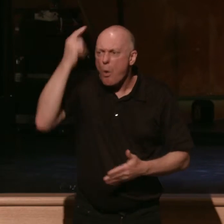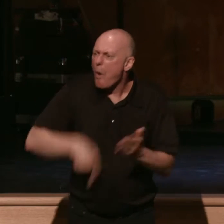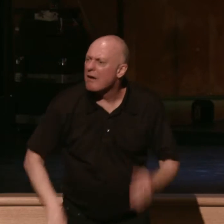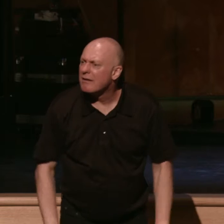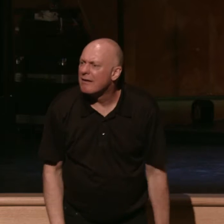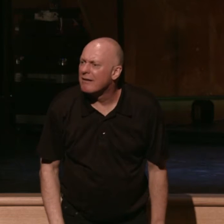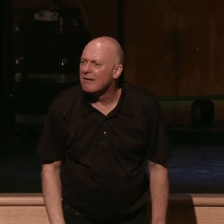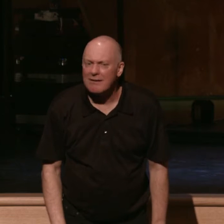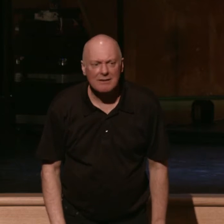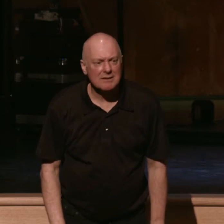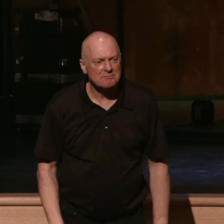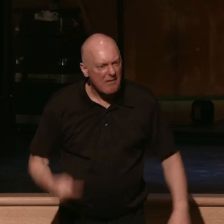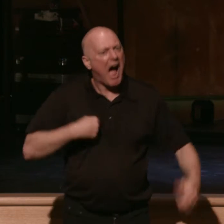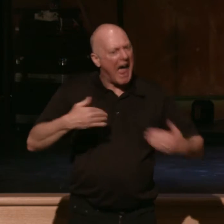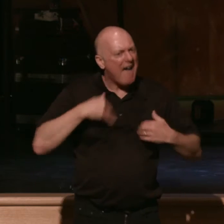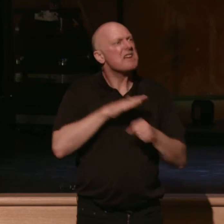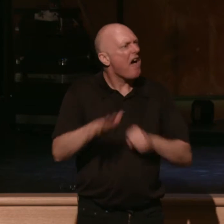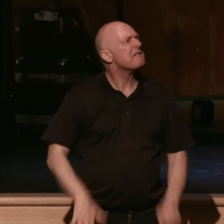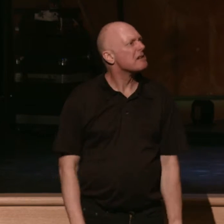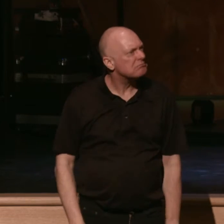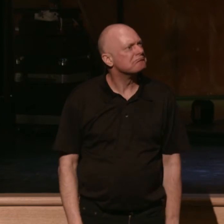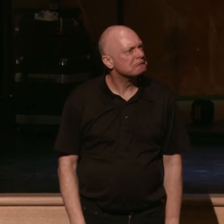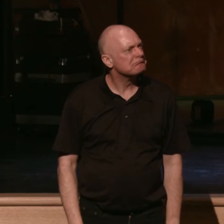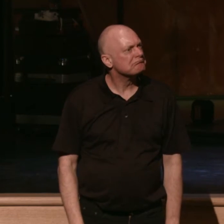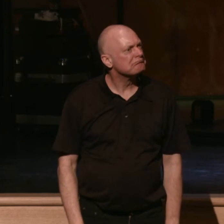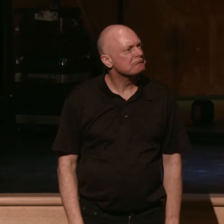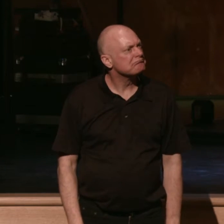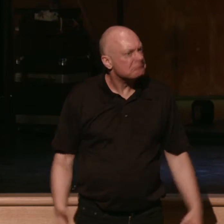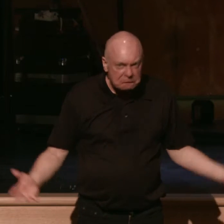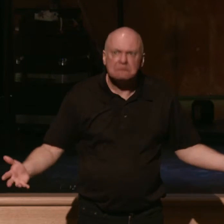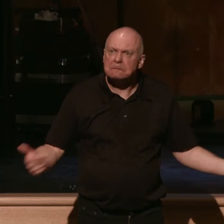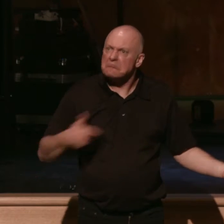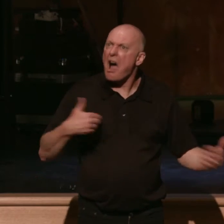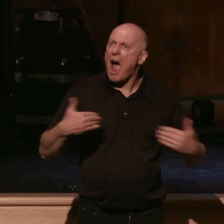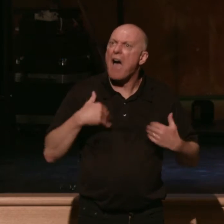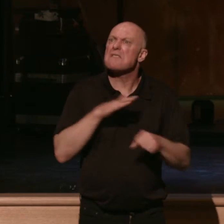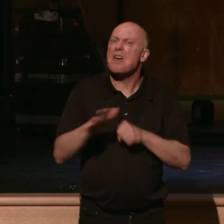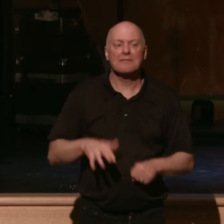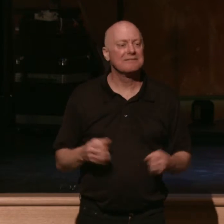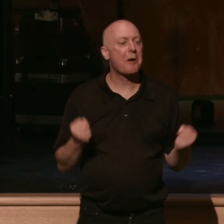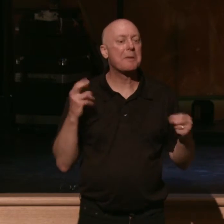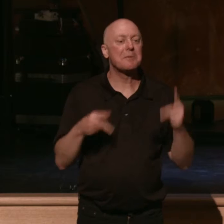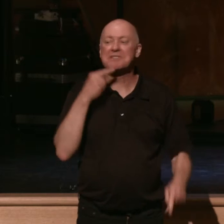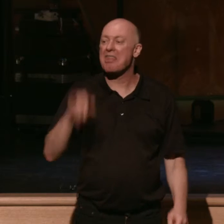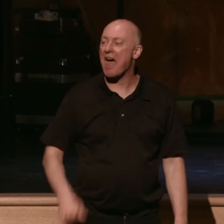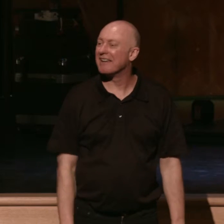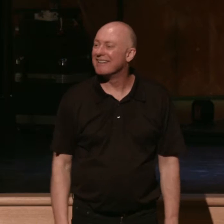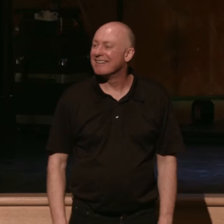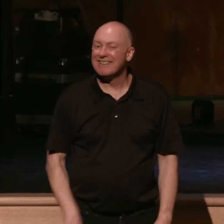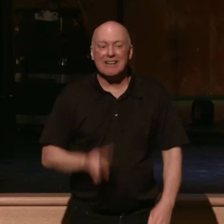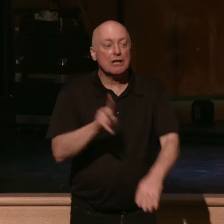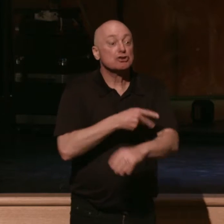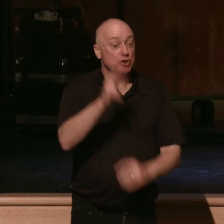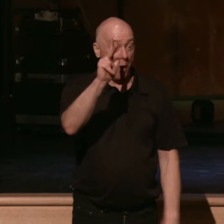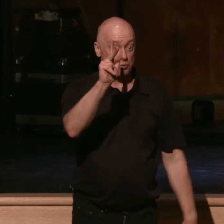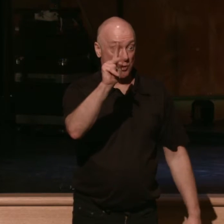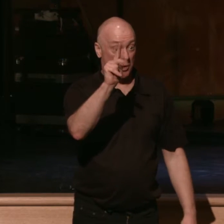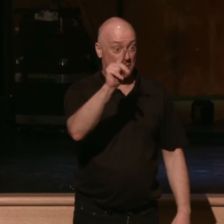I have enough. I just have enough. Psalm 23 is one of the most famous